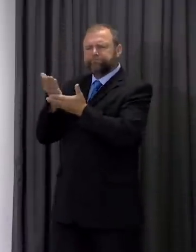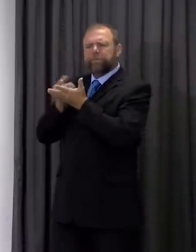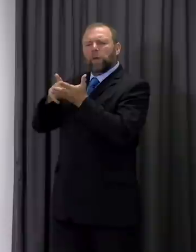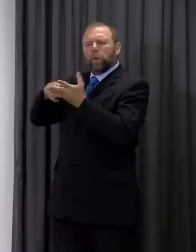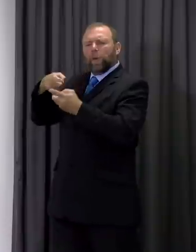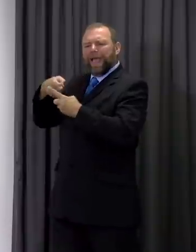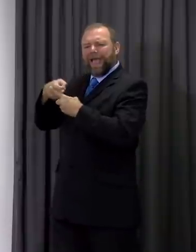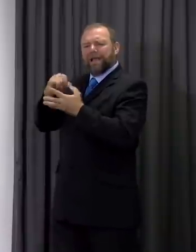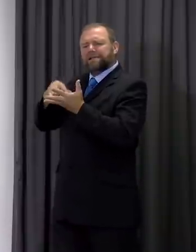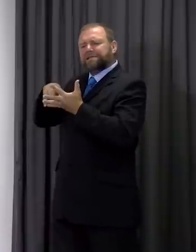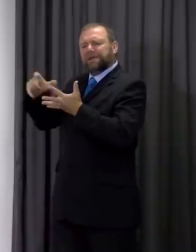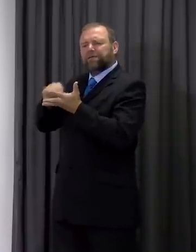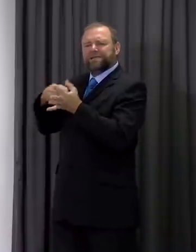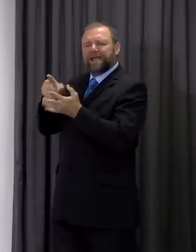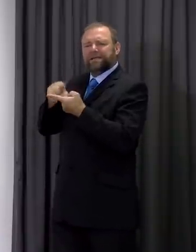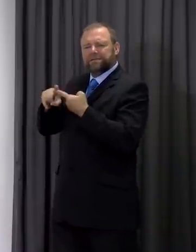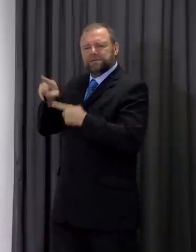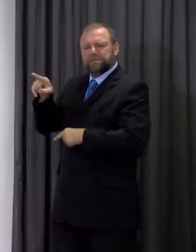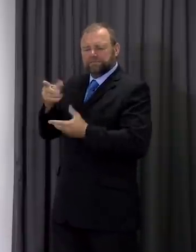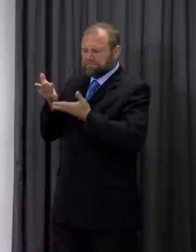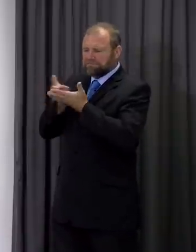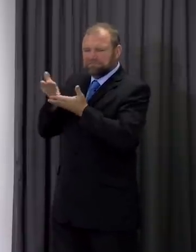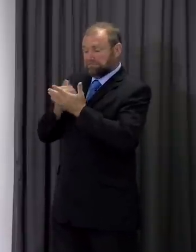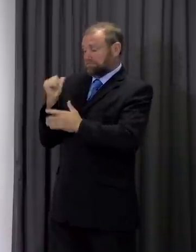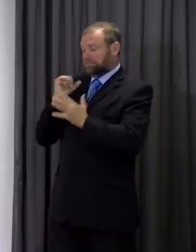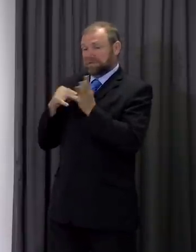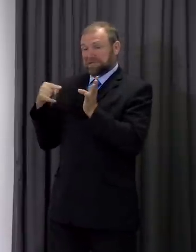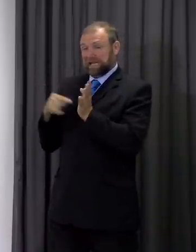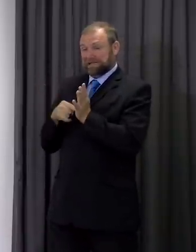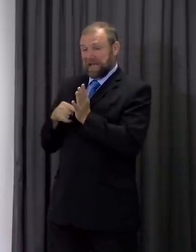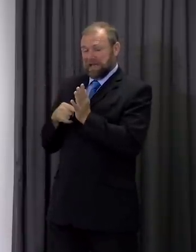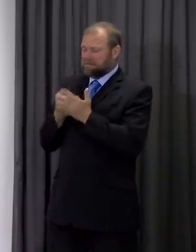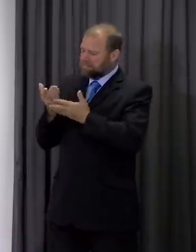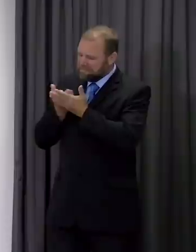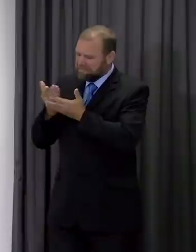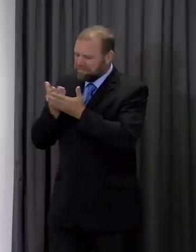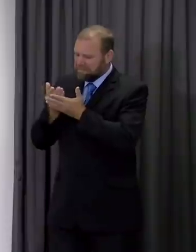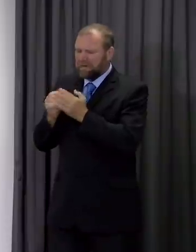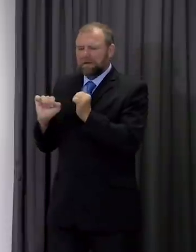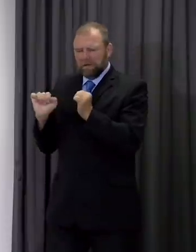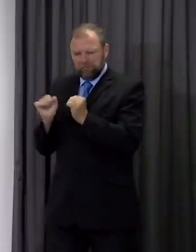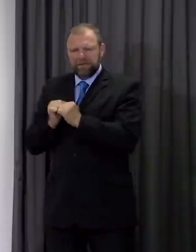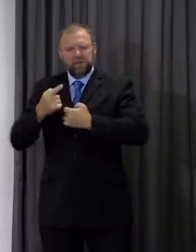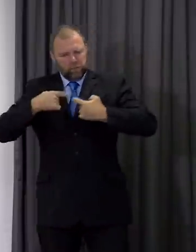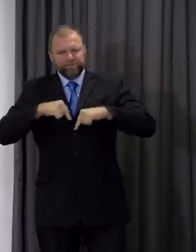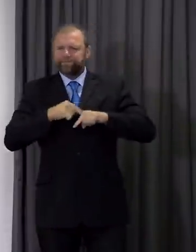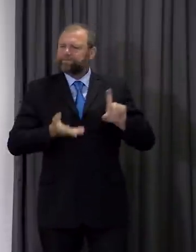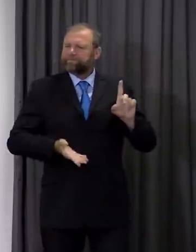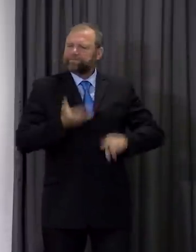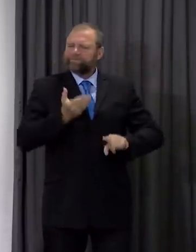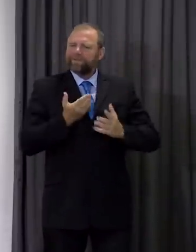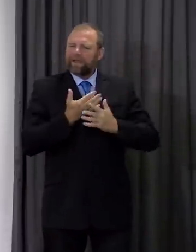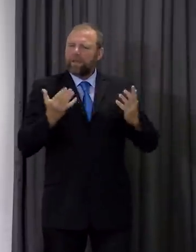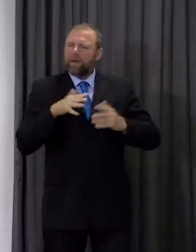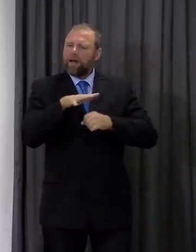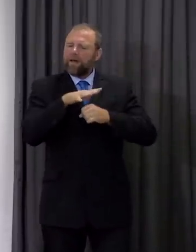a number of occasions, including on Saturday, where we agreed some immediate action to protect capacity in areas experiencing higher incidence and spikes,